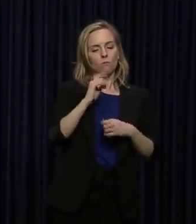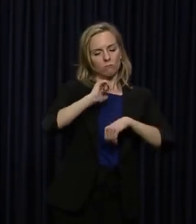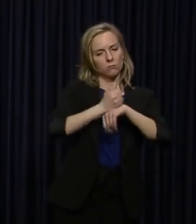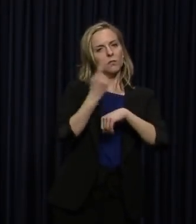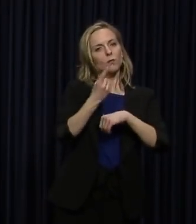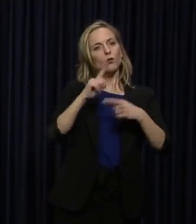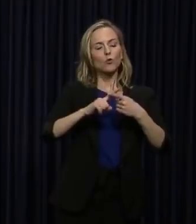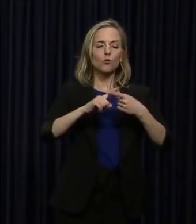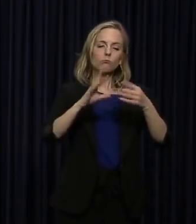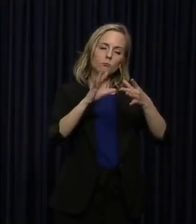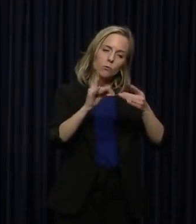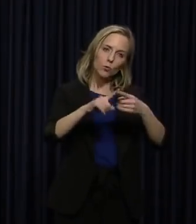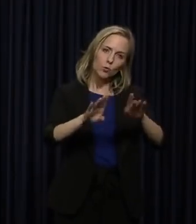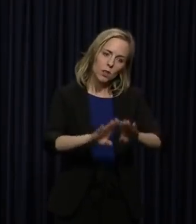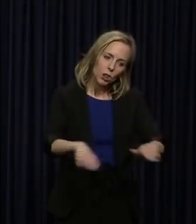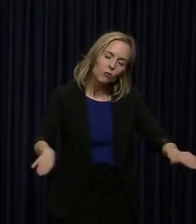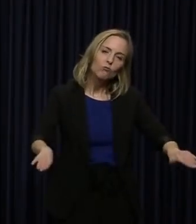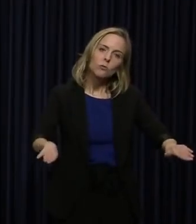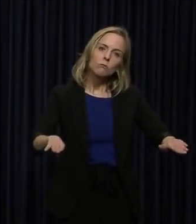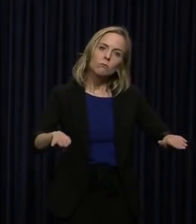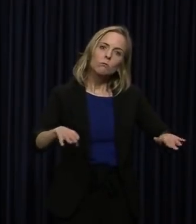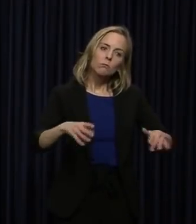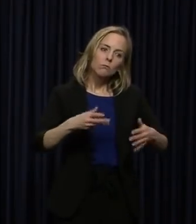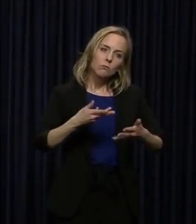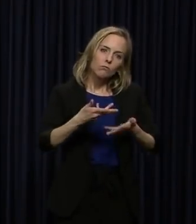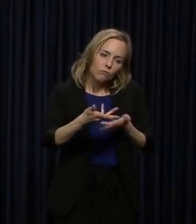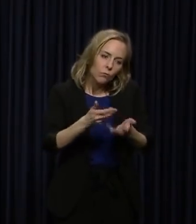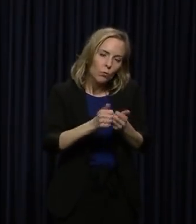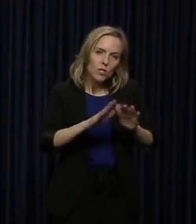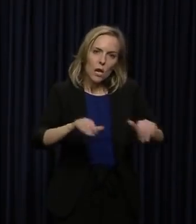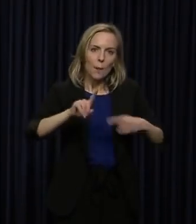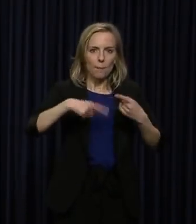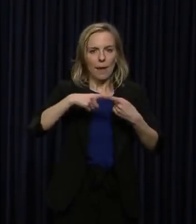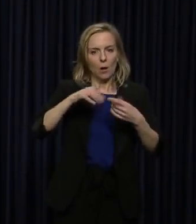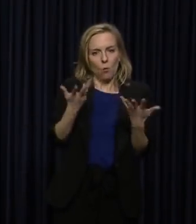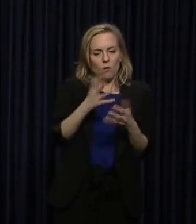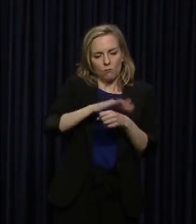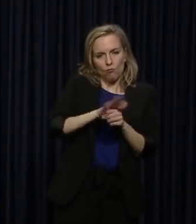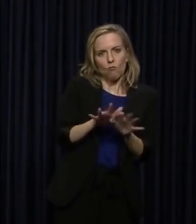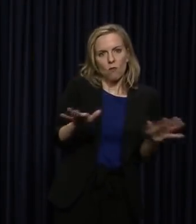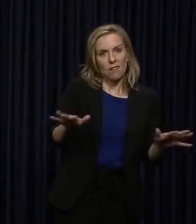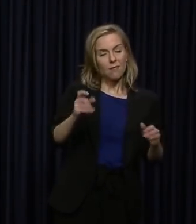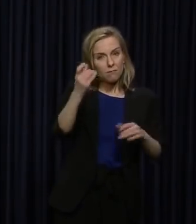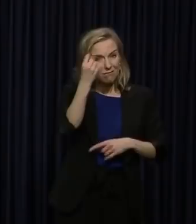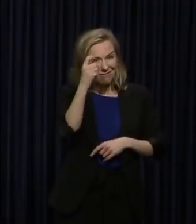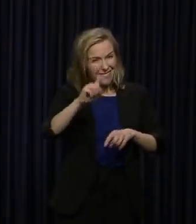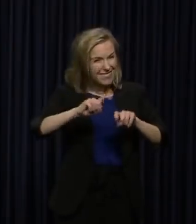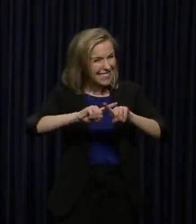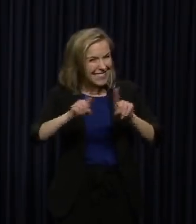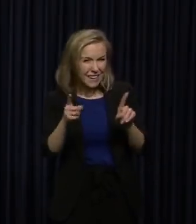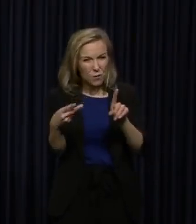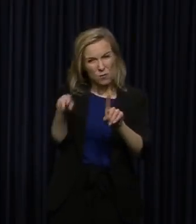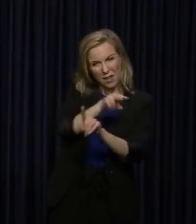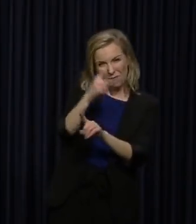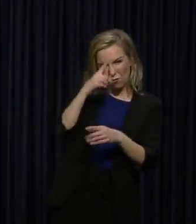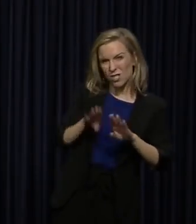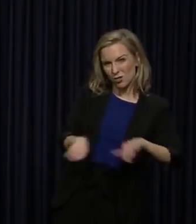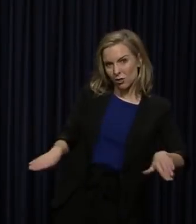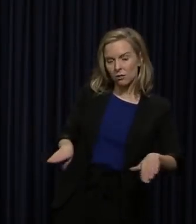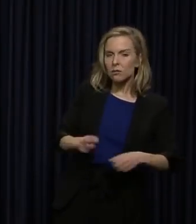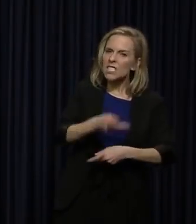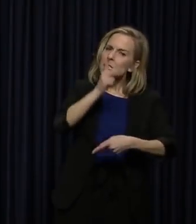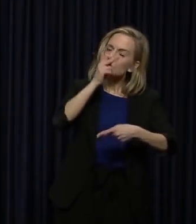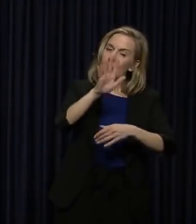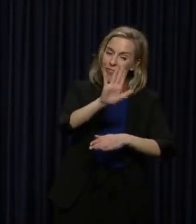and also to parents. But it's, again, going to be very different for kids. So keep them on their